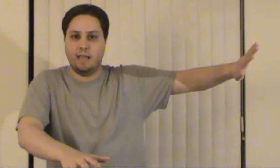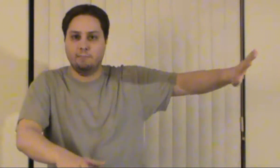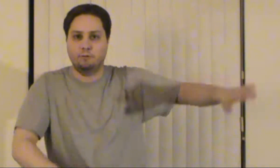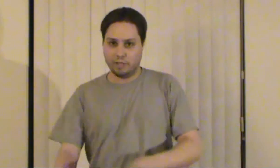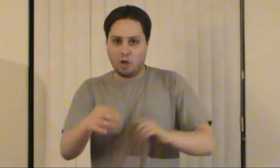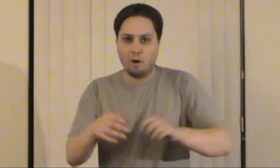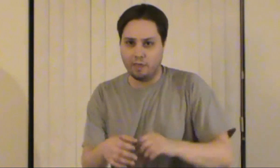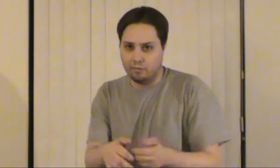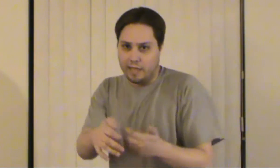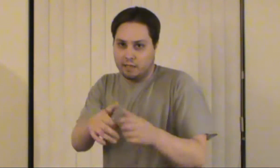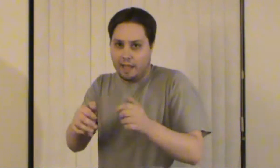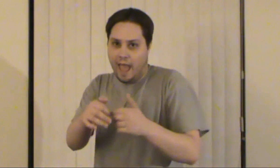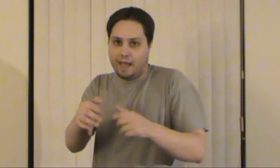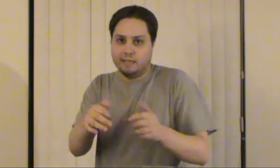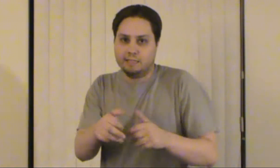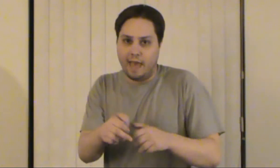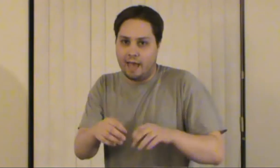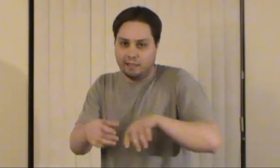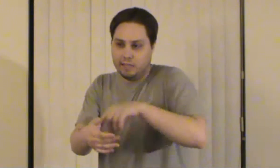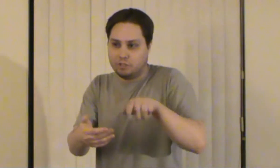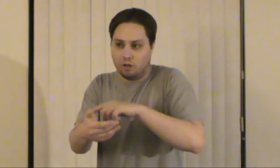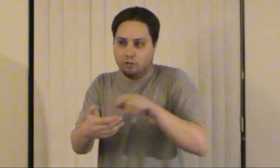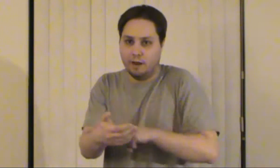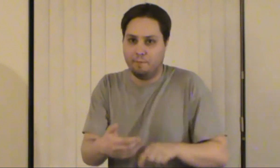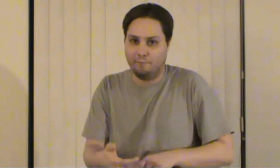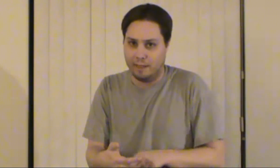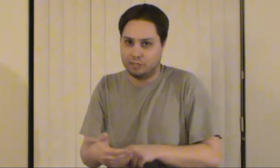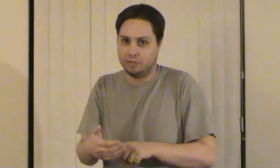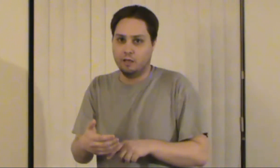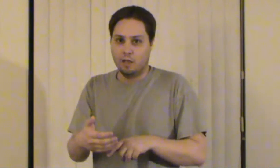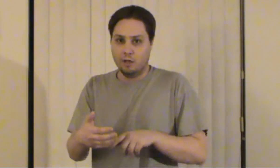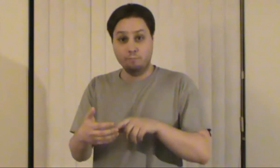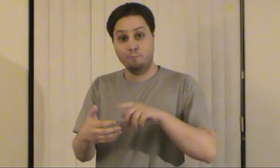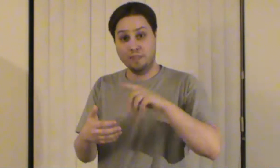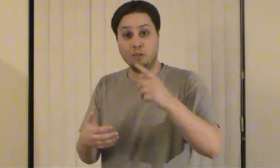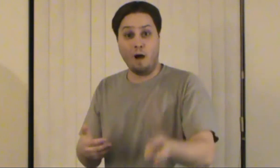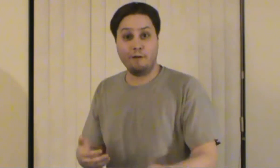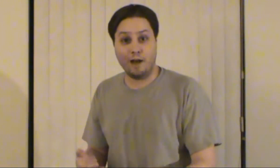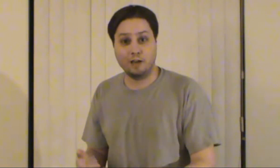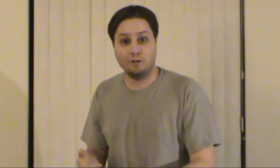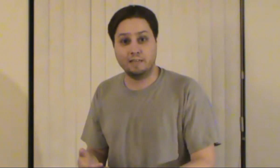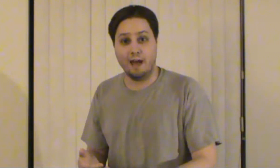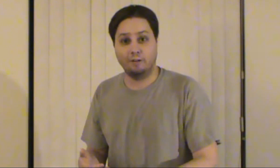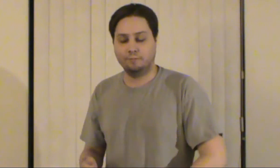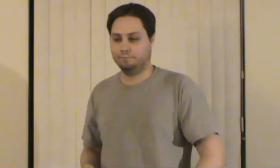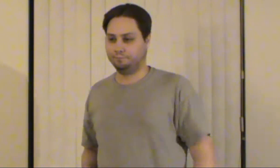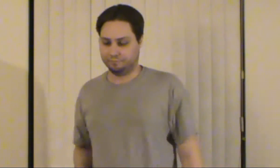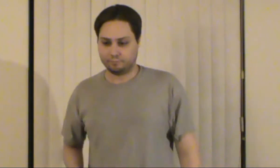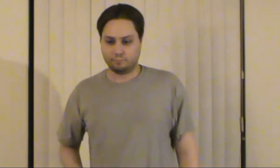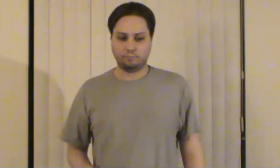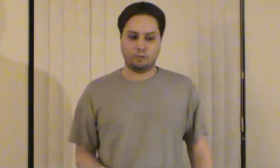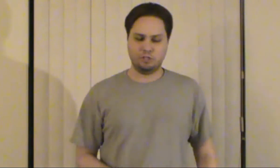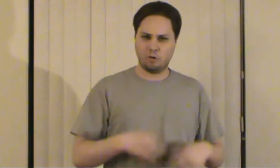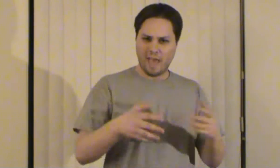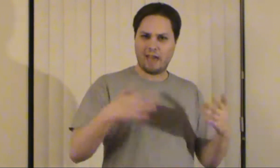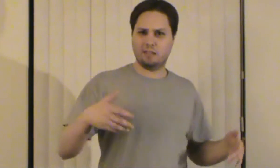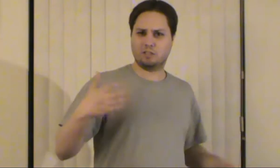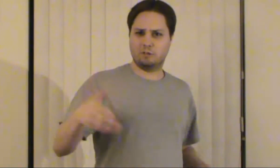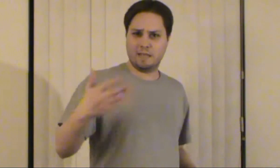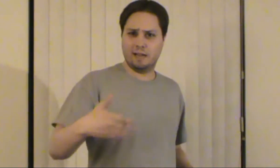table so they go in there they hack into that and they start looking up information but then the wi-fi goes down so yeah this could be